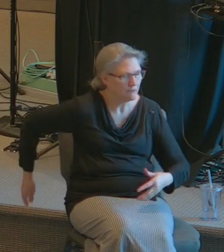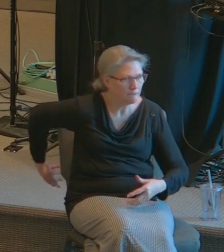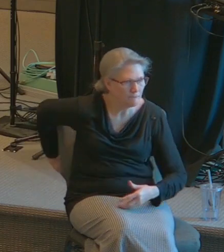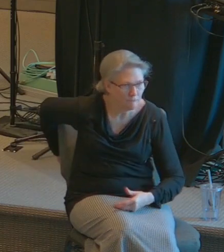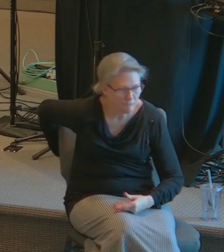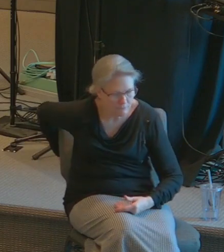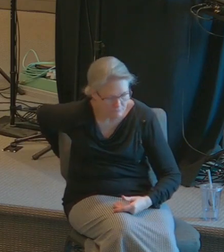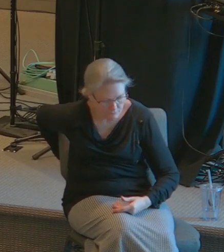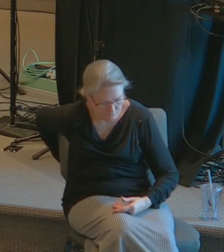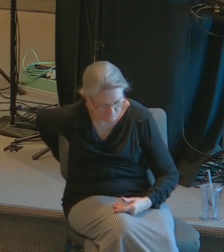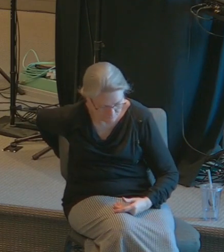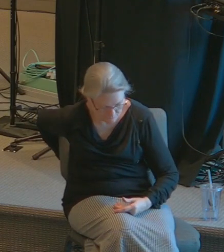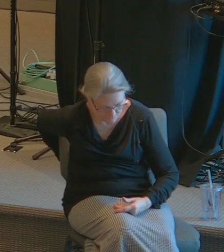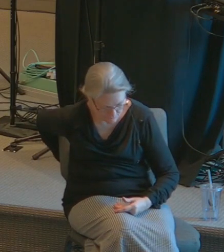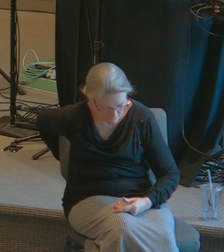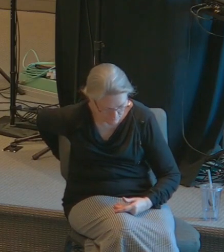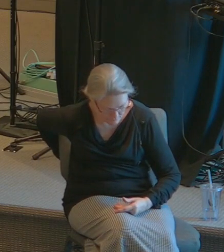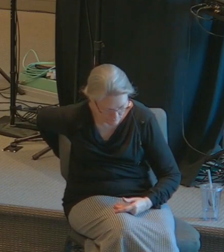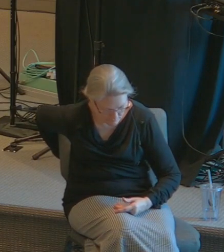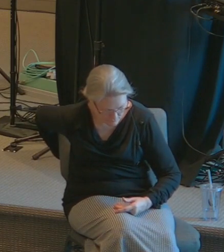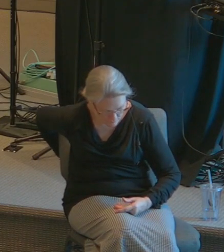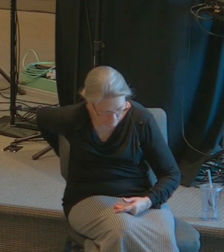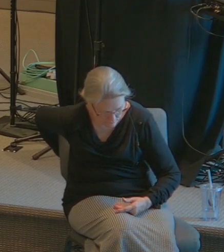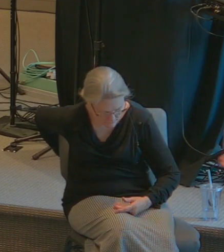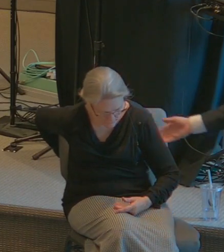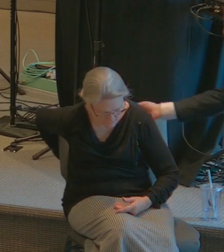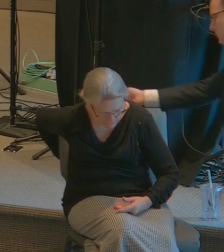anointed to say today.